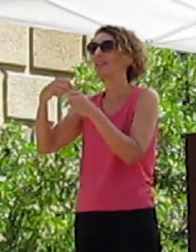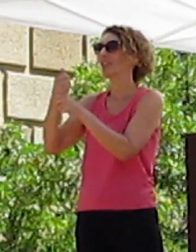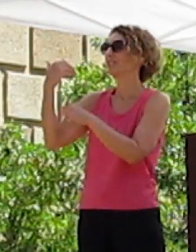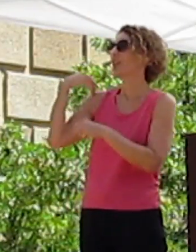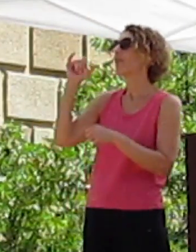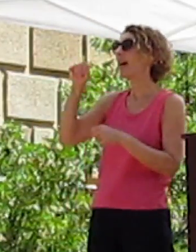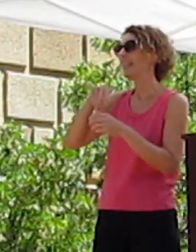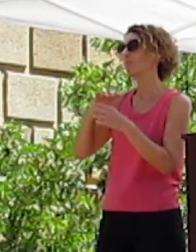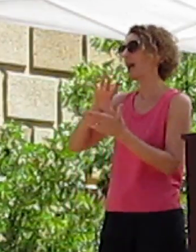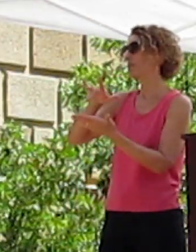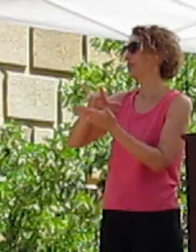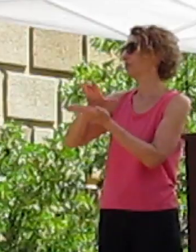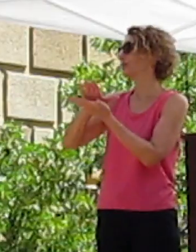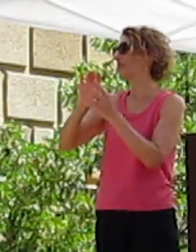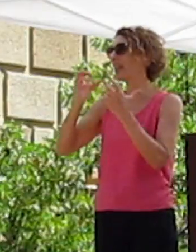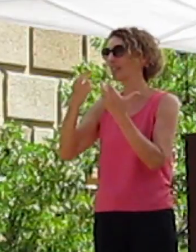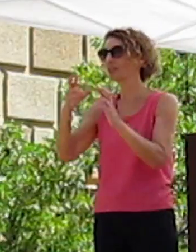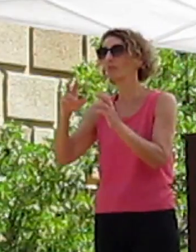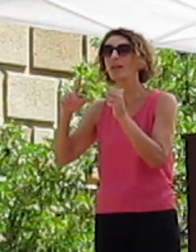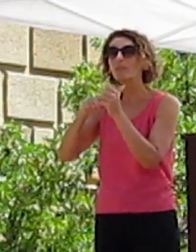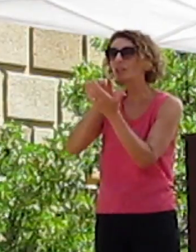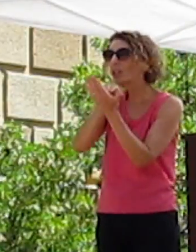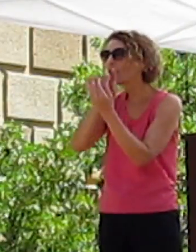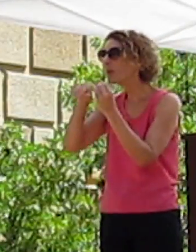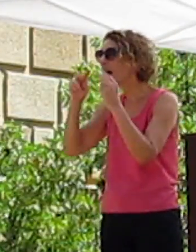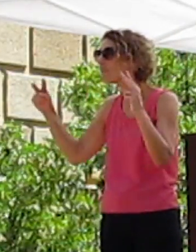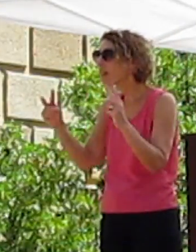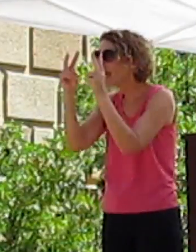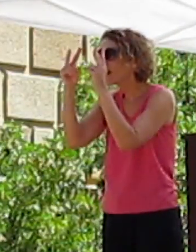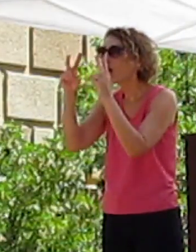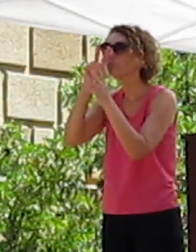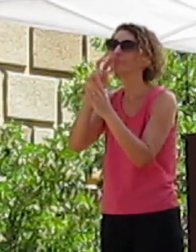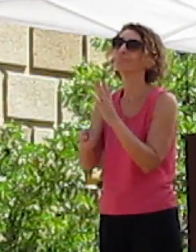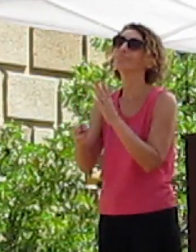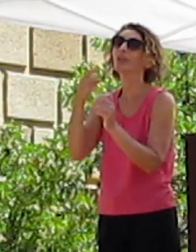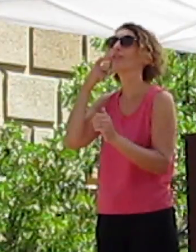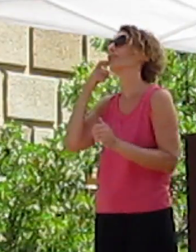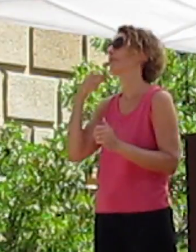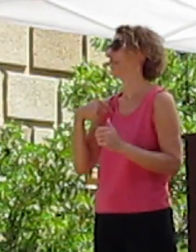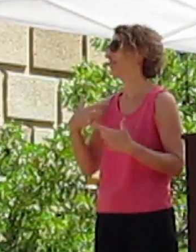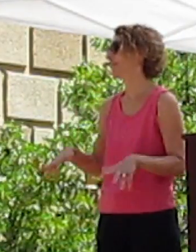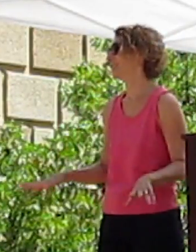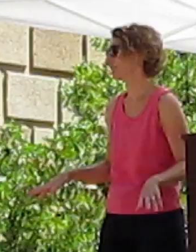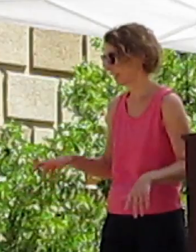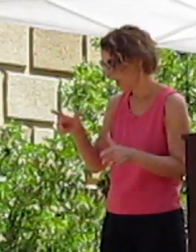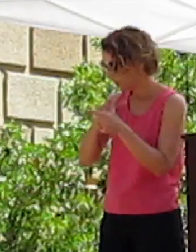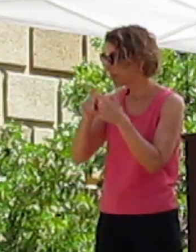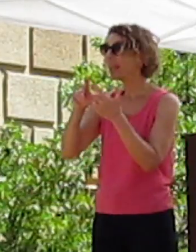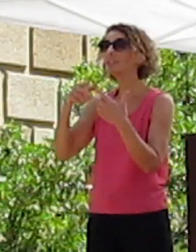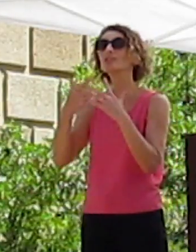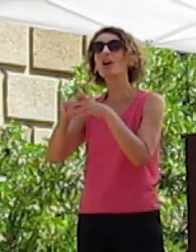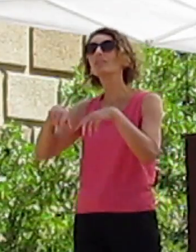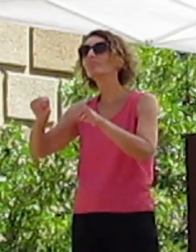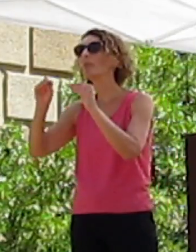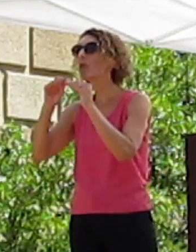school classroom. We first started learning about volcanoes, and I was hooked. I then started taking more advanced earth